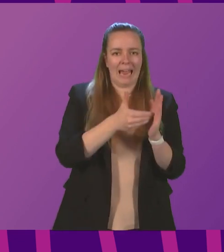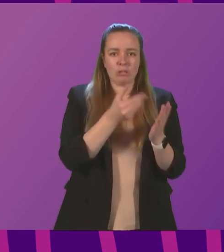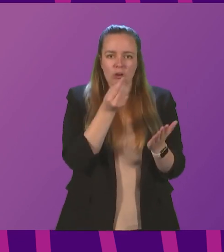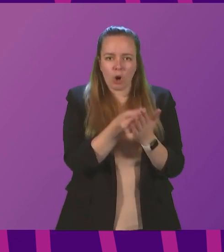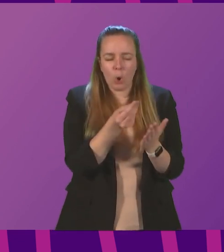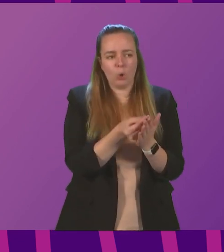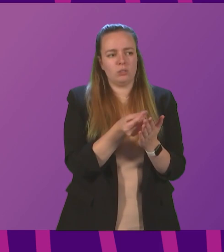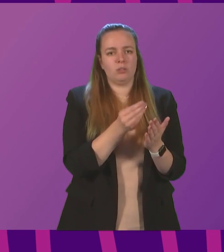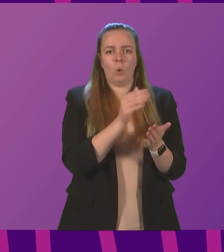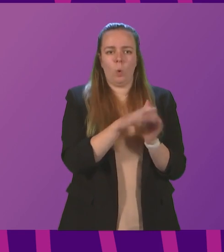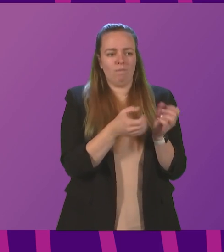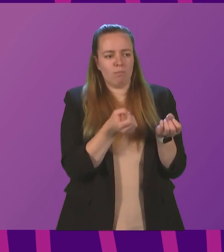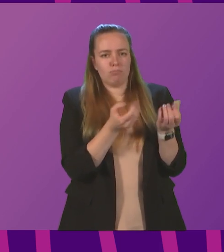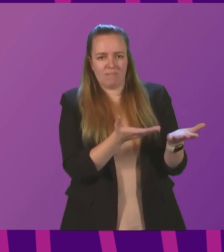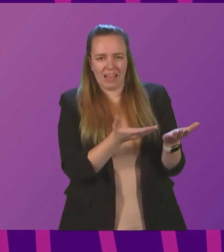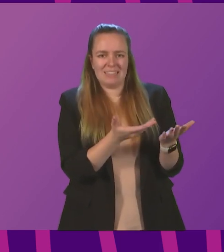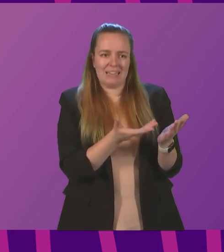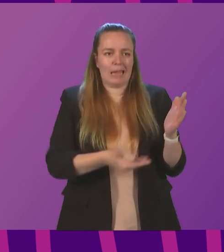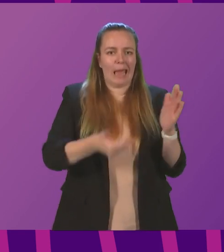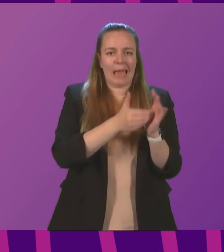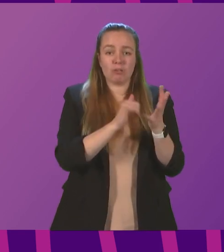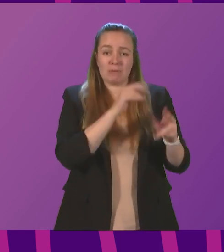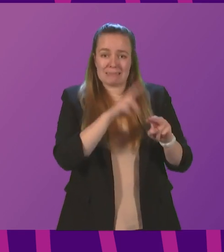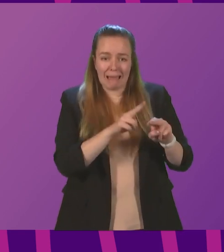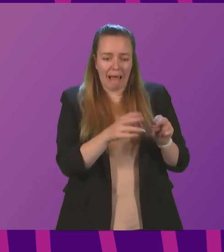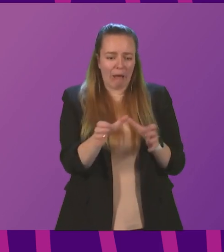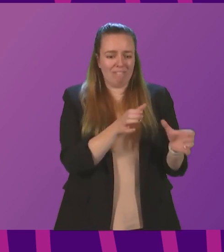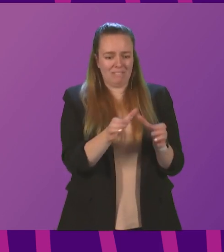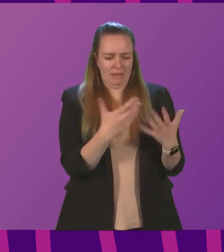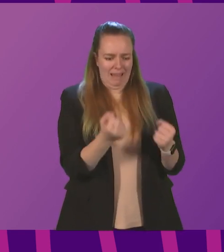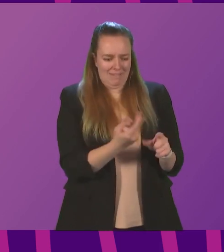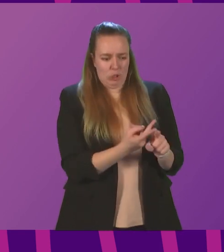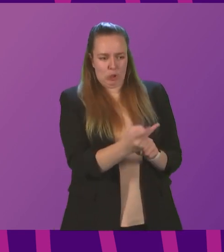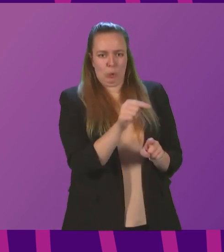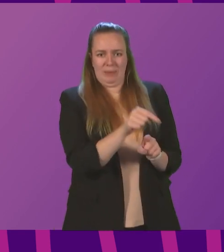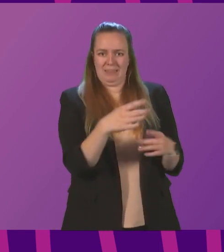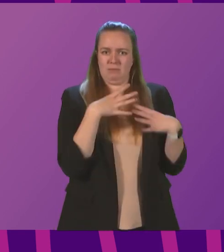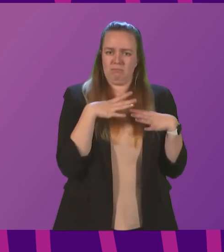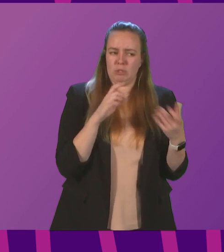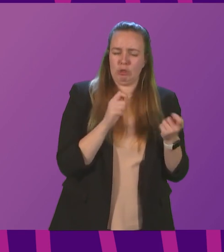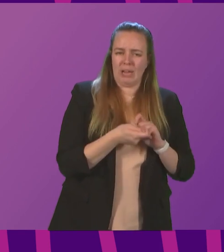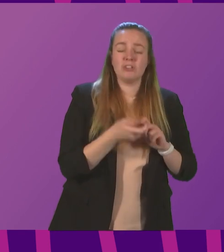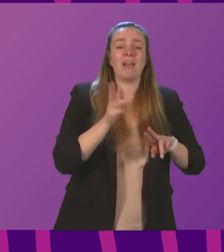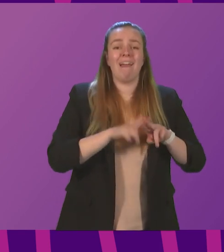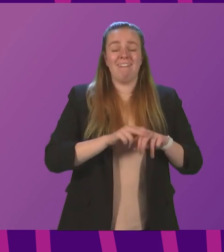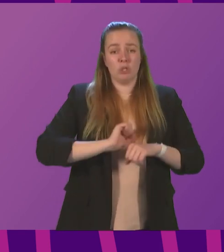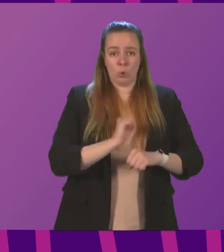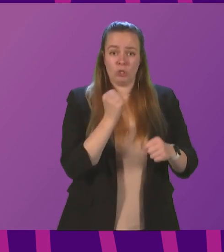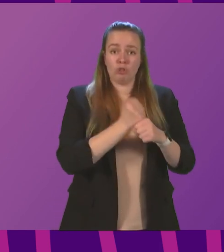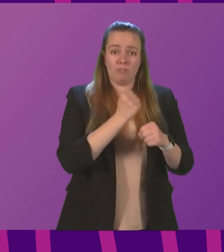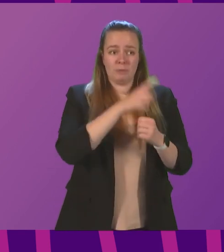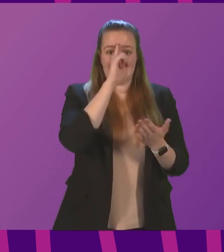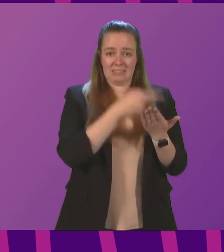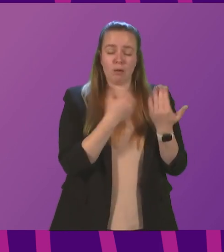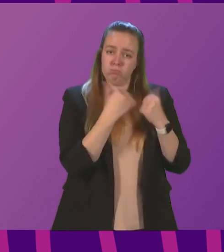in providing extra staffing with just two weeks to prepare for changes. If the Scottish Government goes down this route,